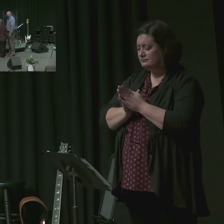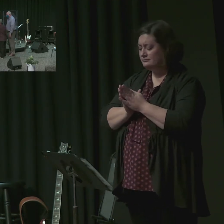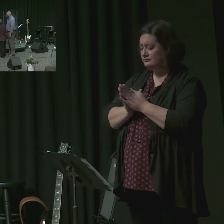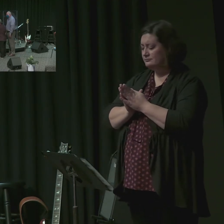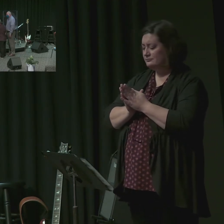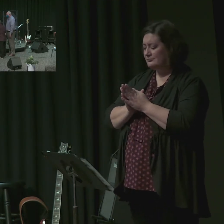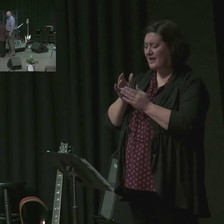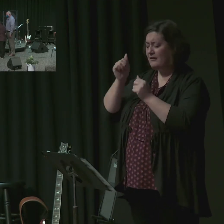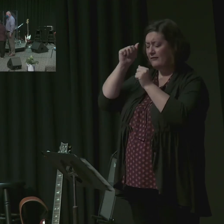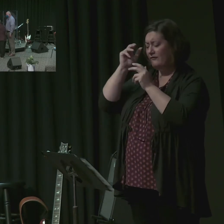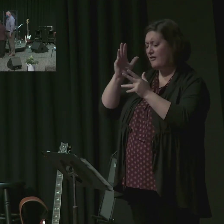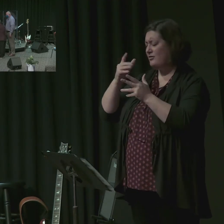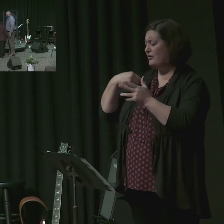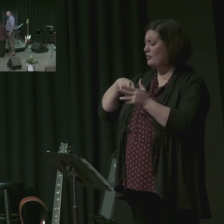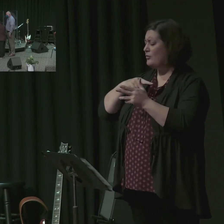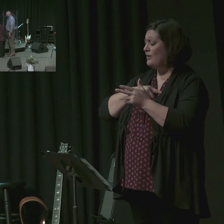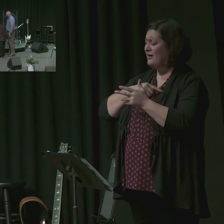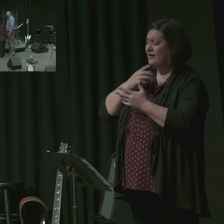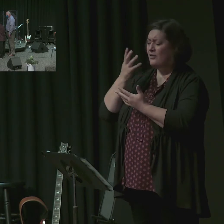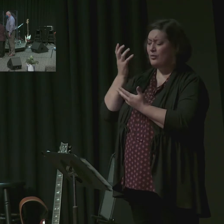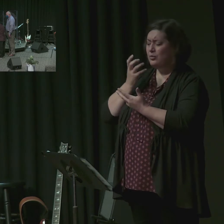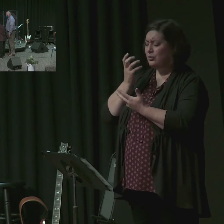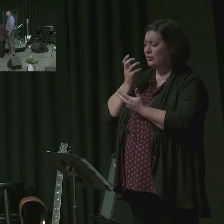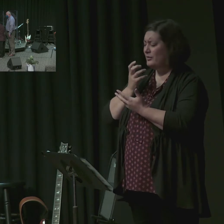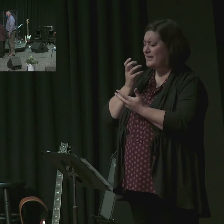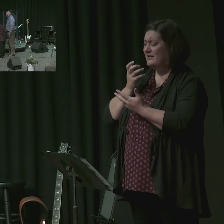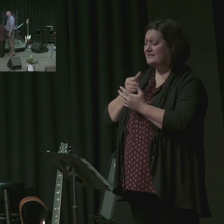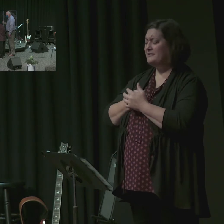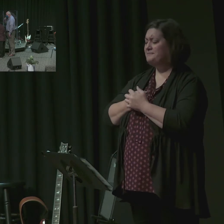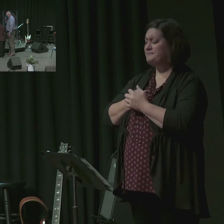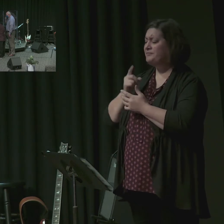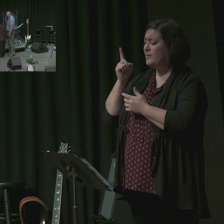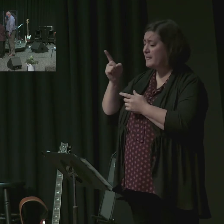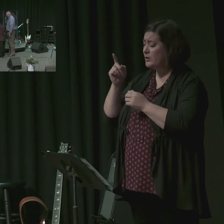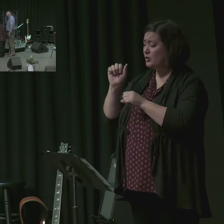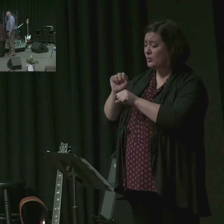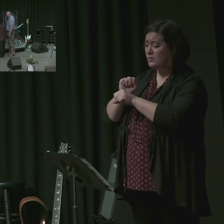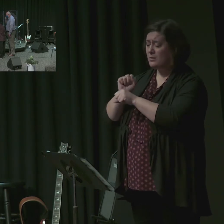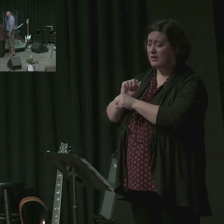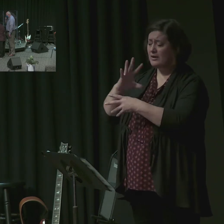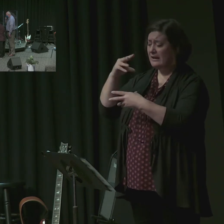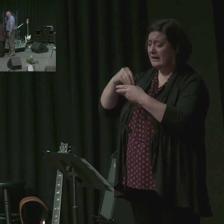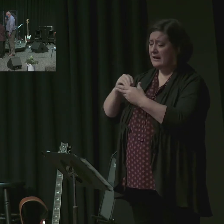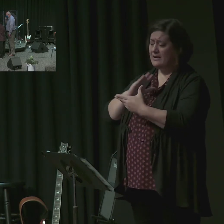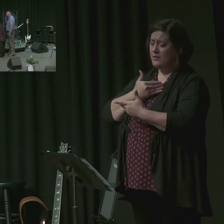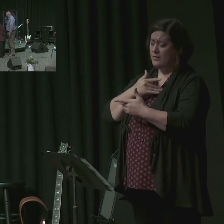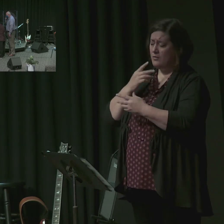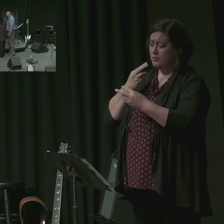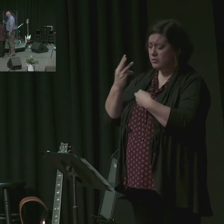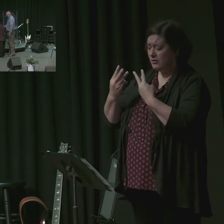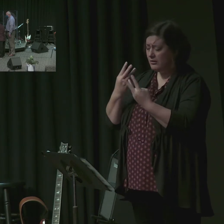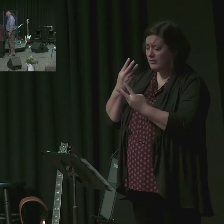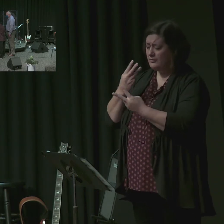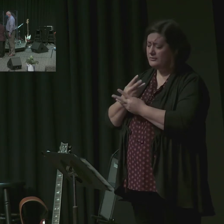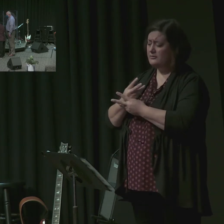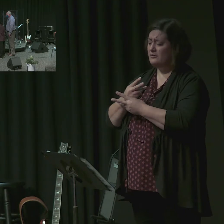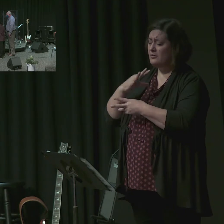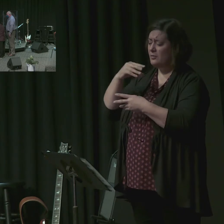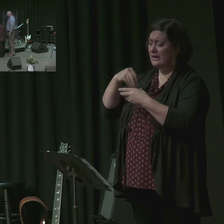Father, we are in awe of how you work in our world, but most importantly, how you work